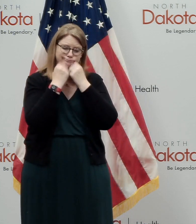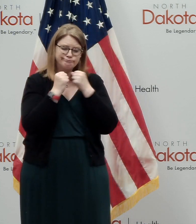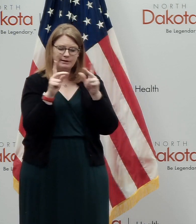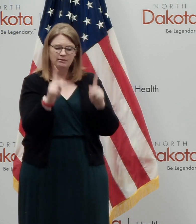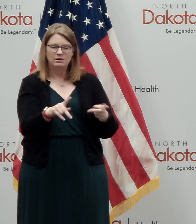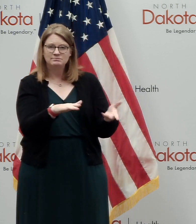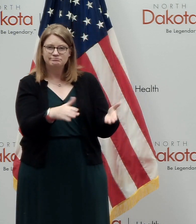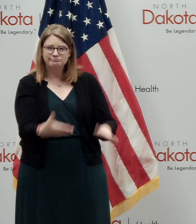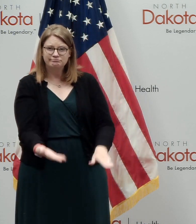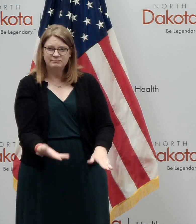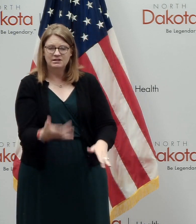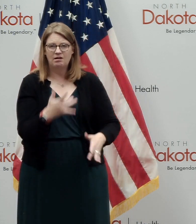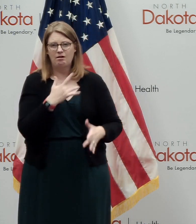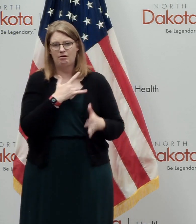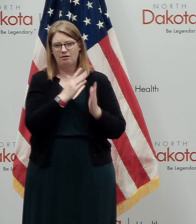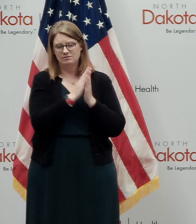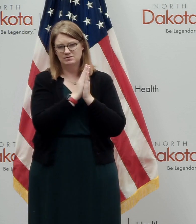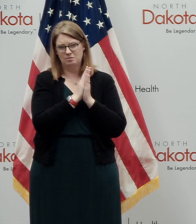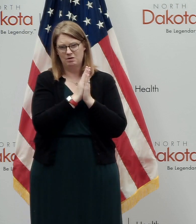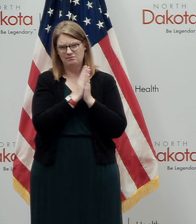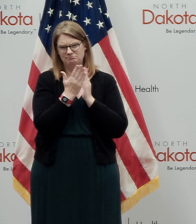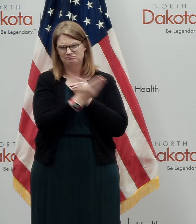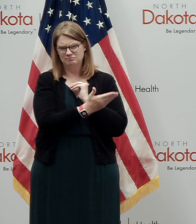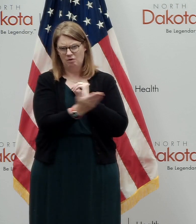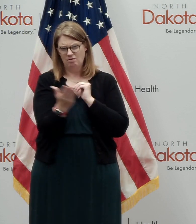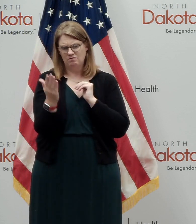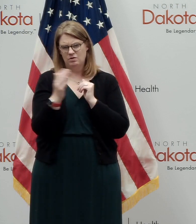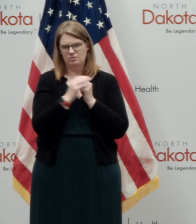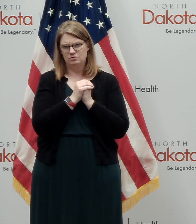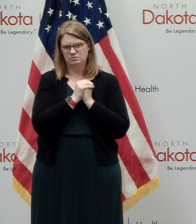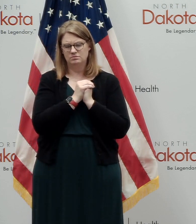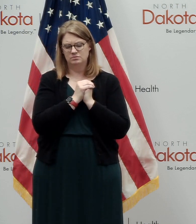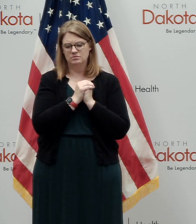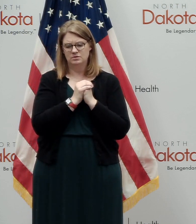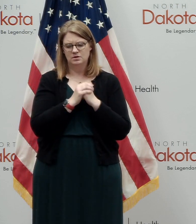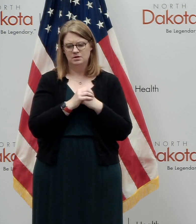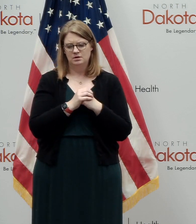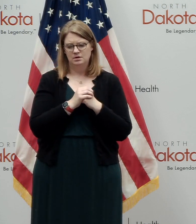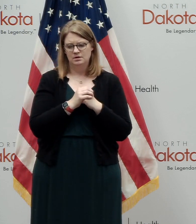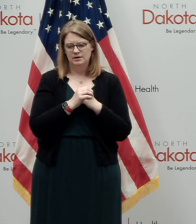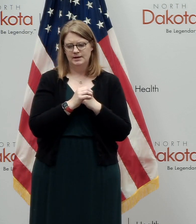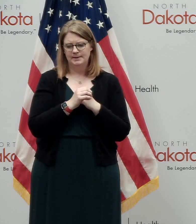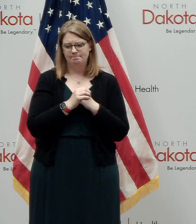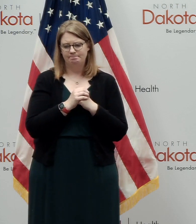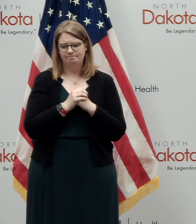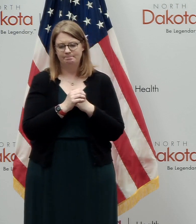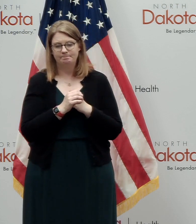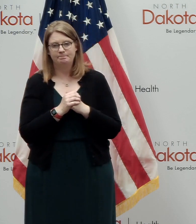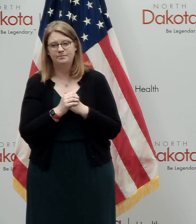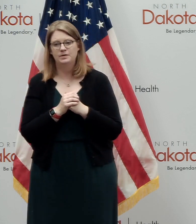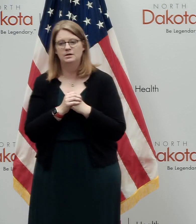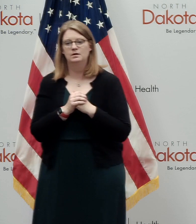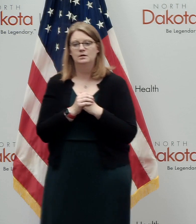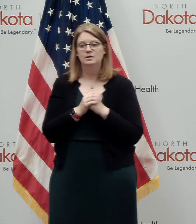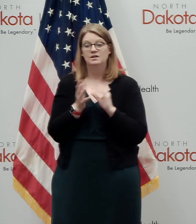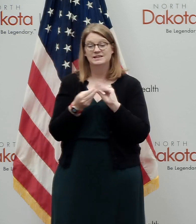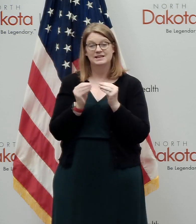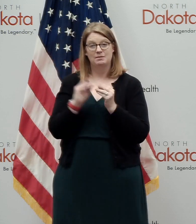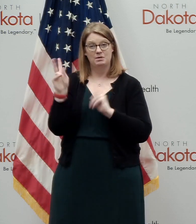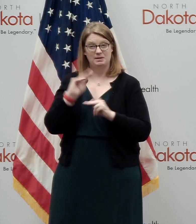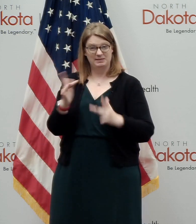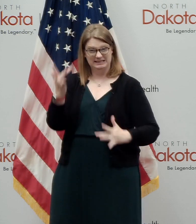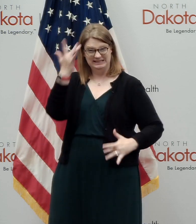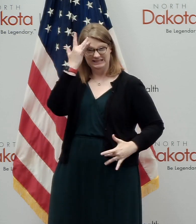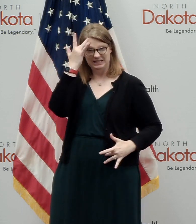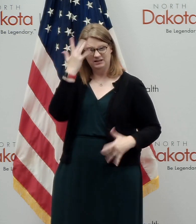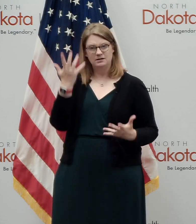that our hearts and prayers go out to each of them. From an active cases standpoint of North